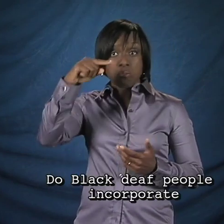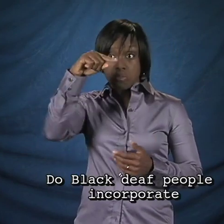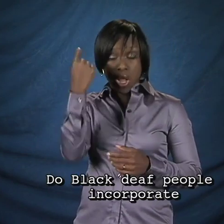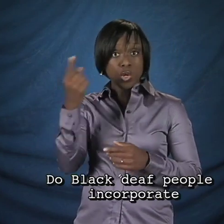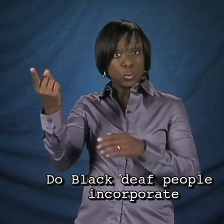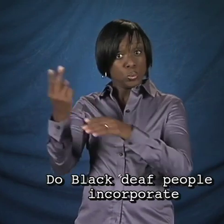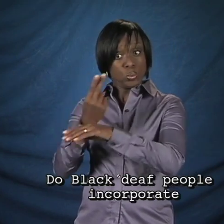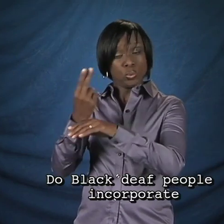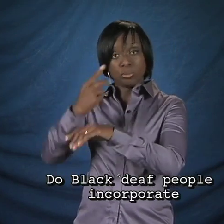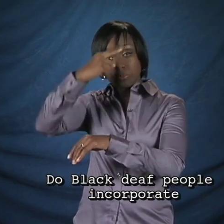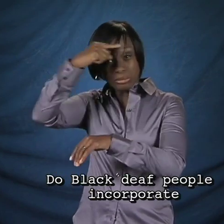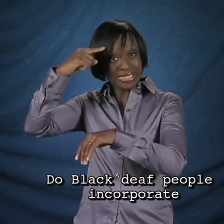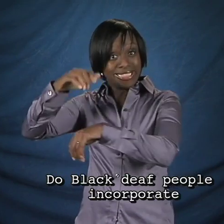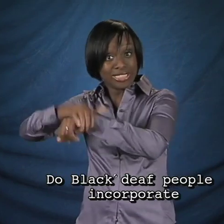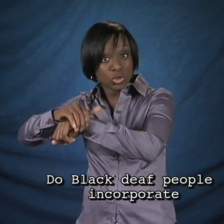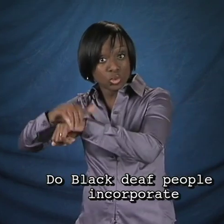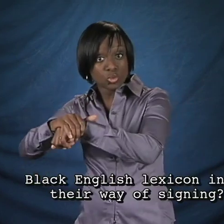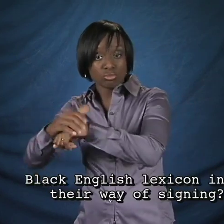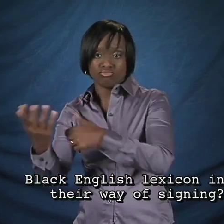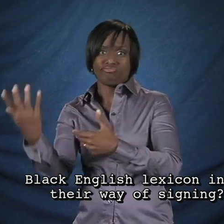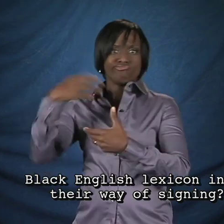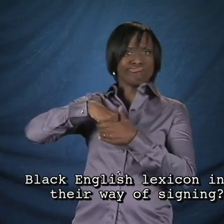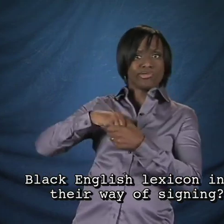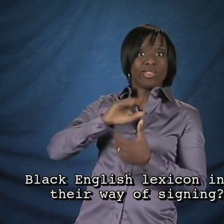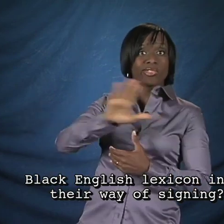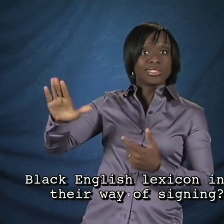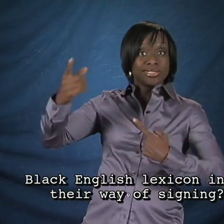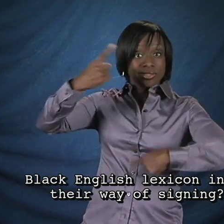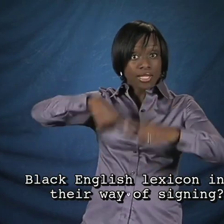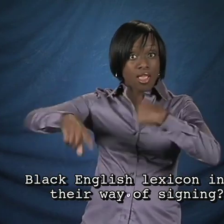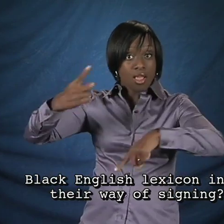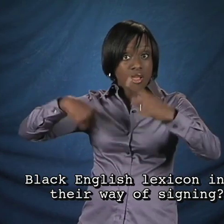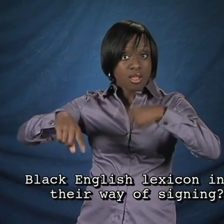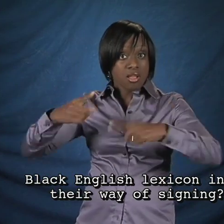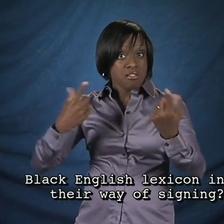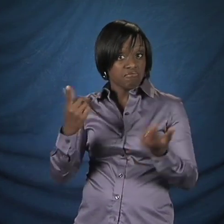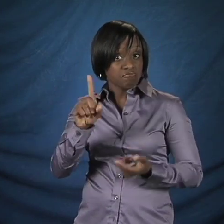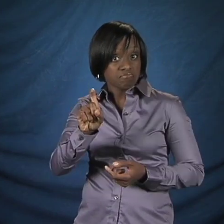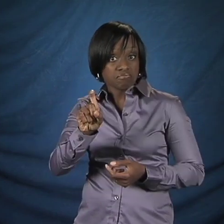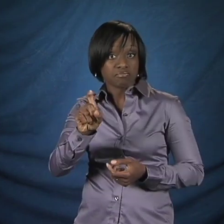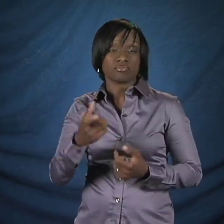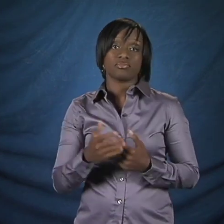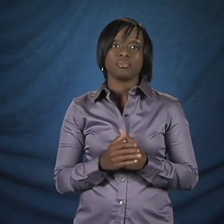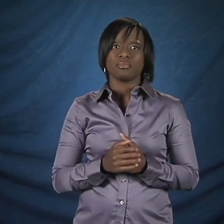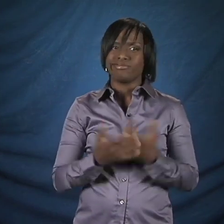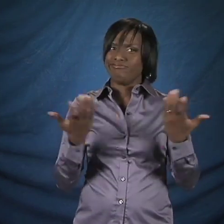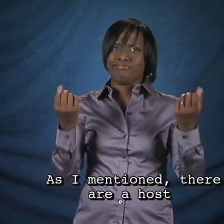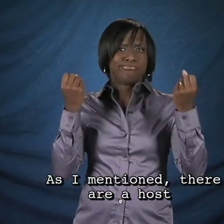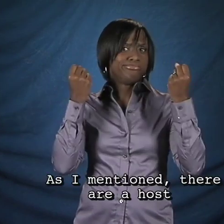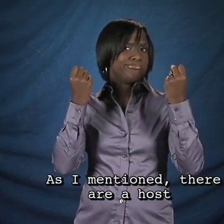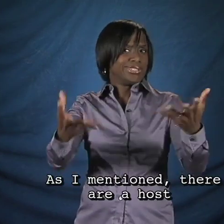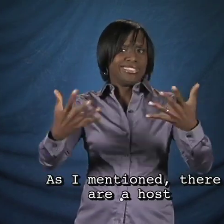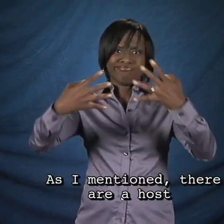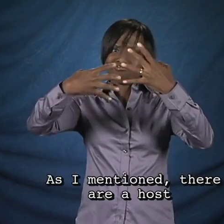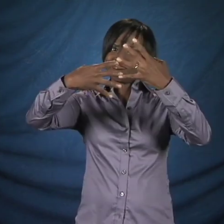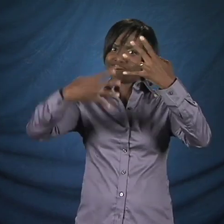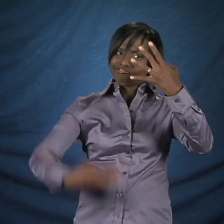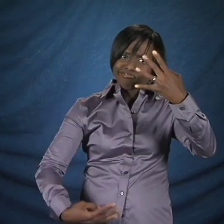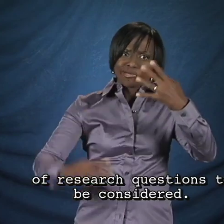Do Black deaf people incorporate Black English lexicon into their way of signing? As I mentioned, there are a host of research